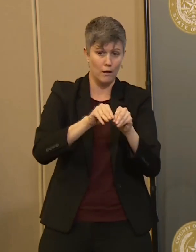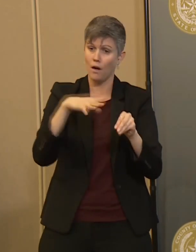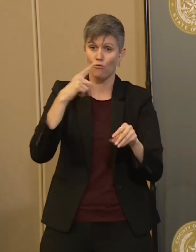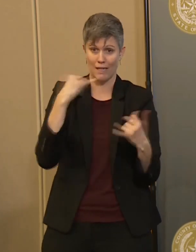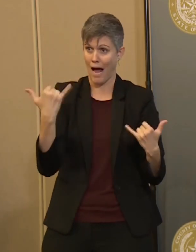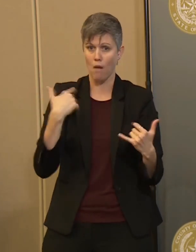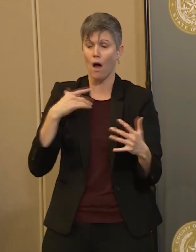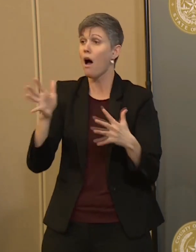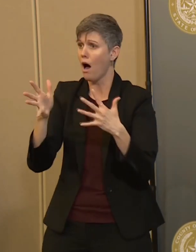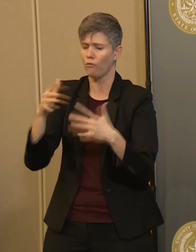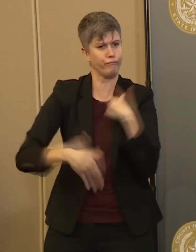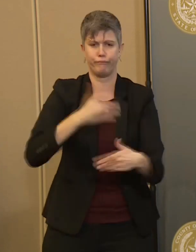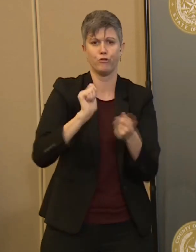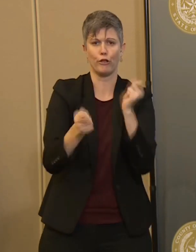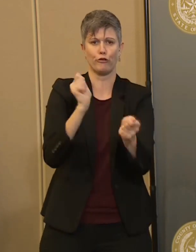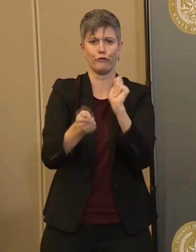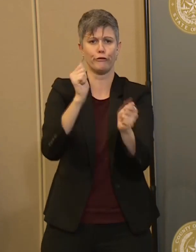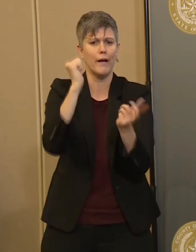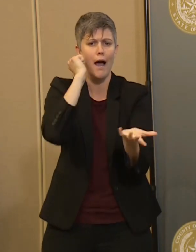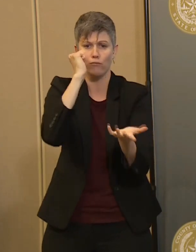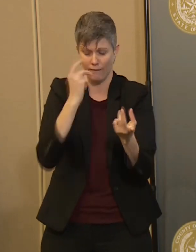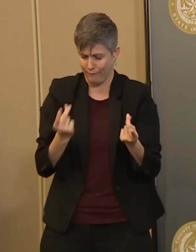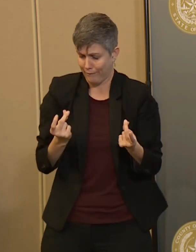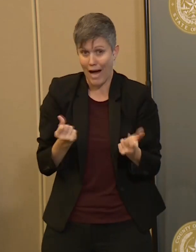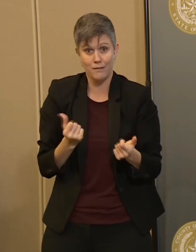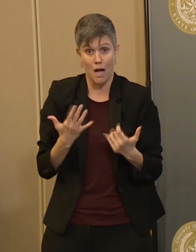internationally, nationally, and locally.